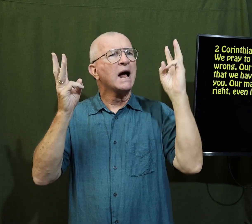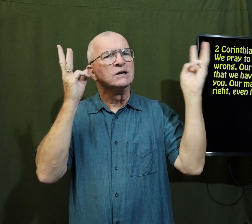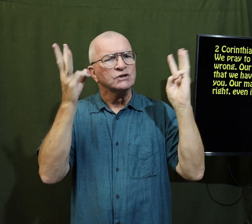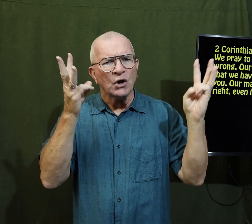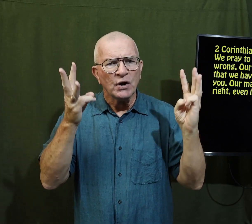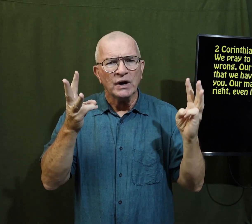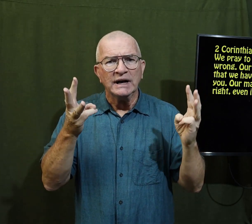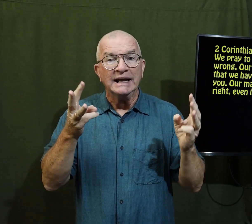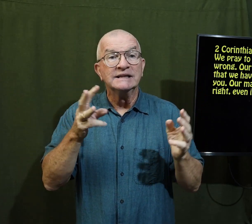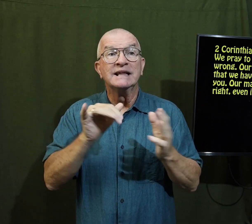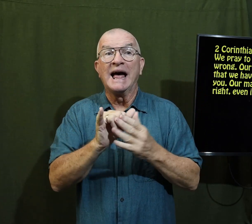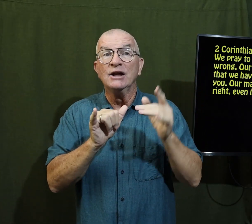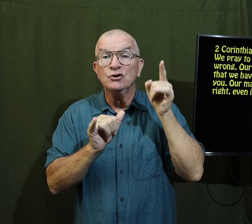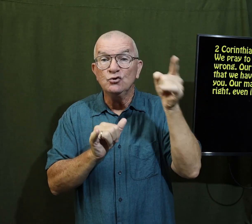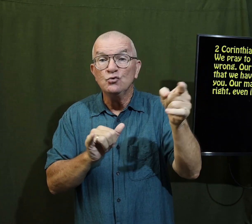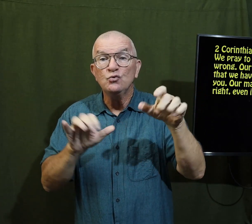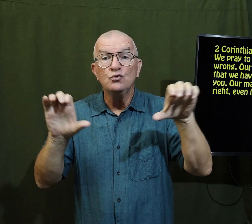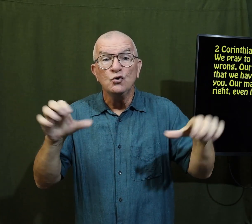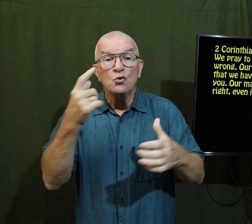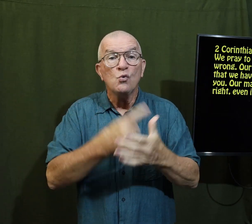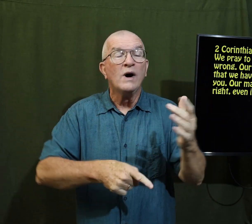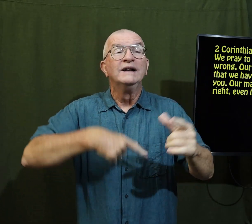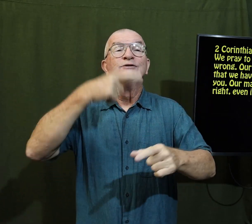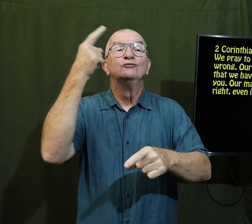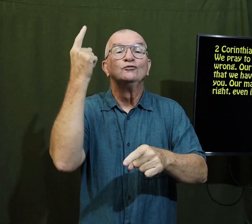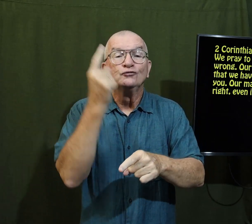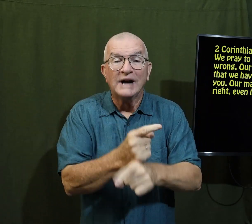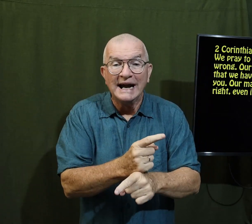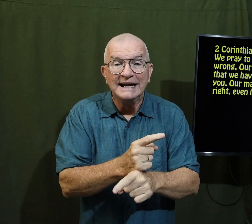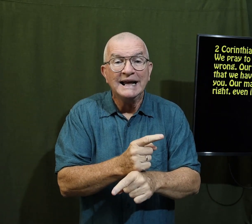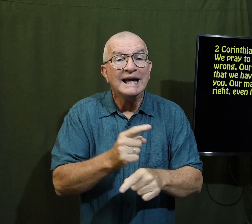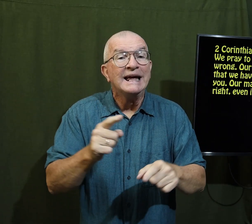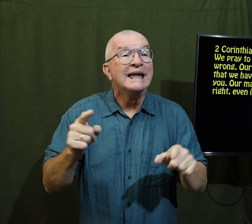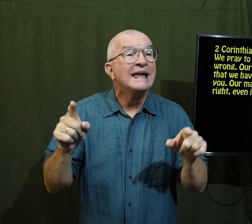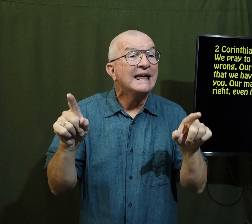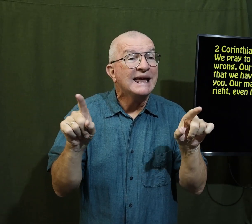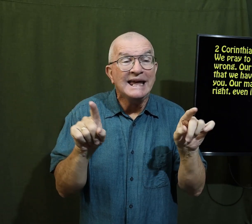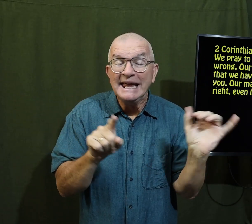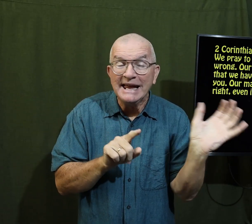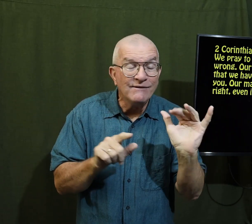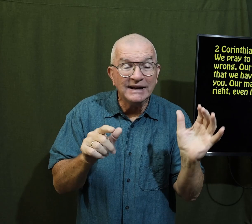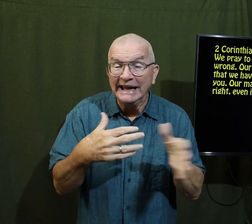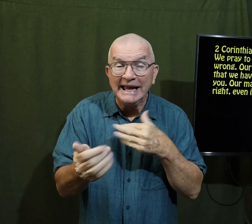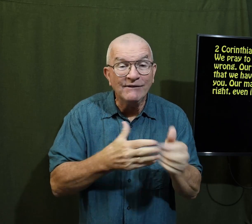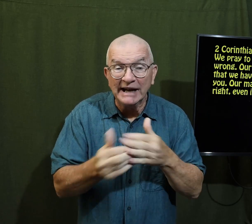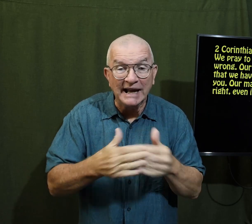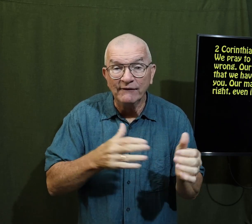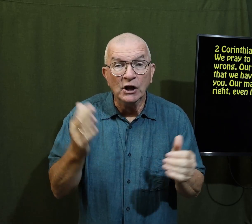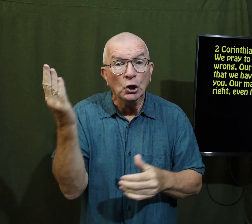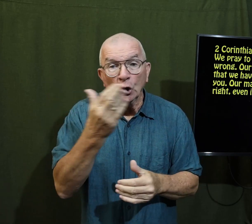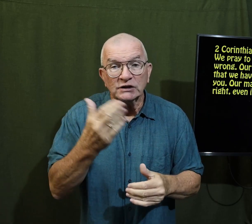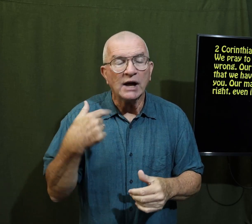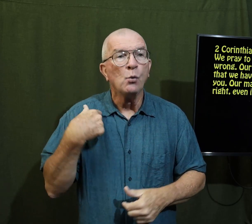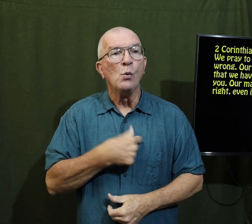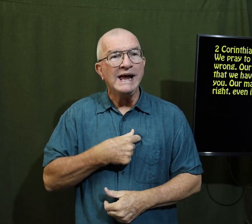our main concern is that you do what is right even if it looks as if we